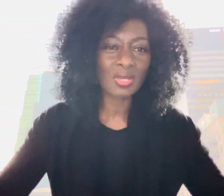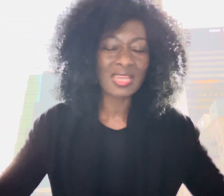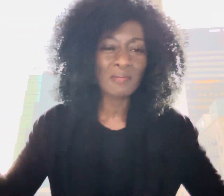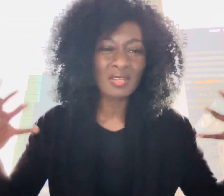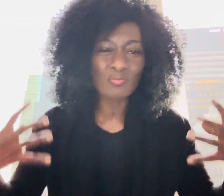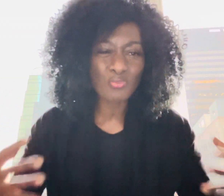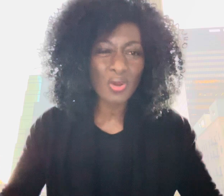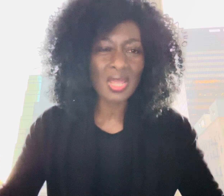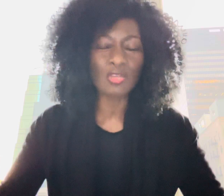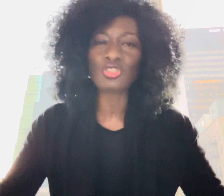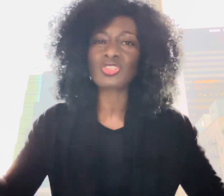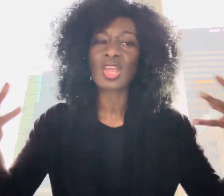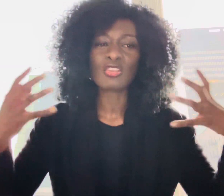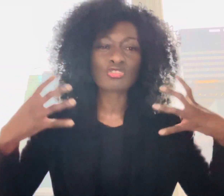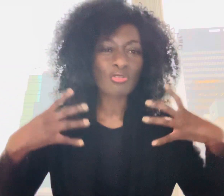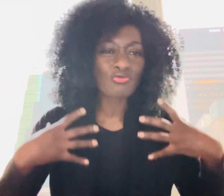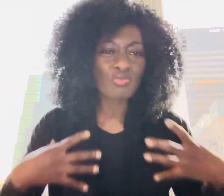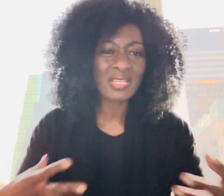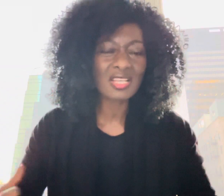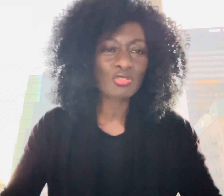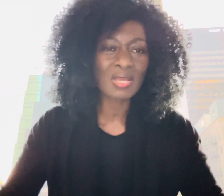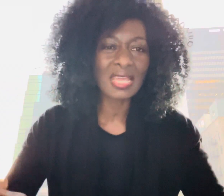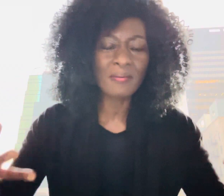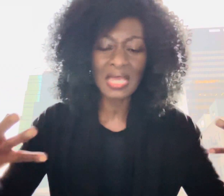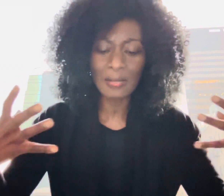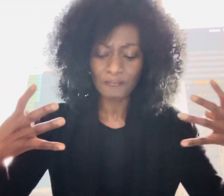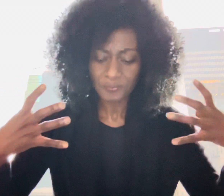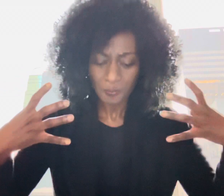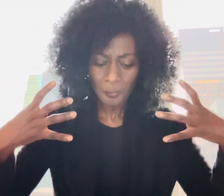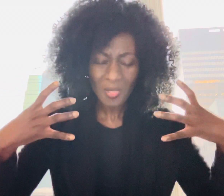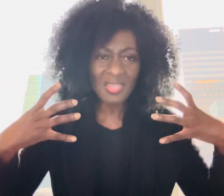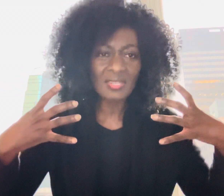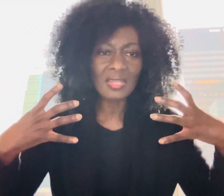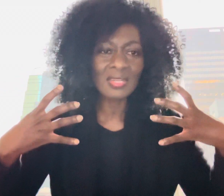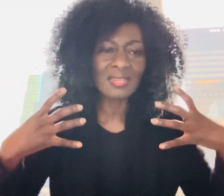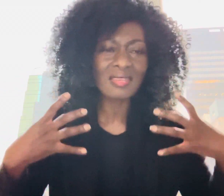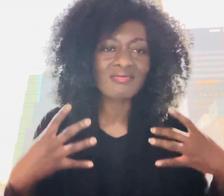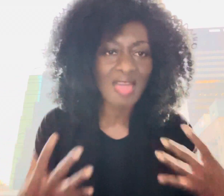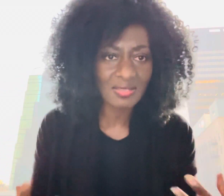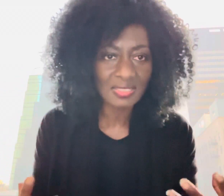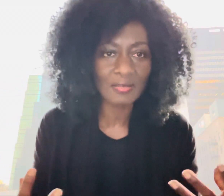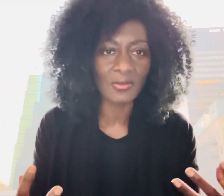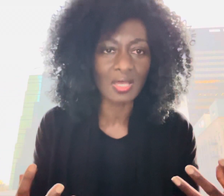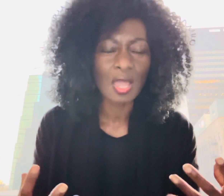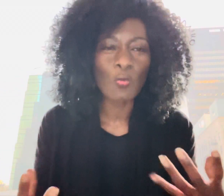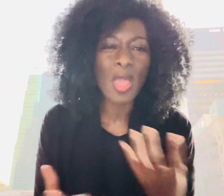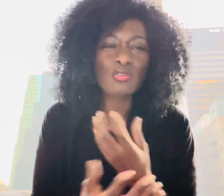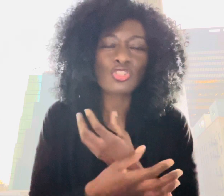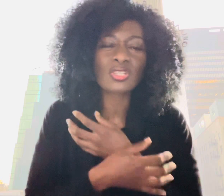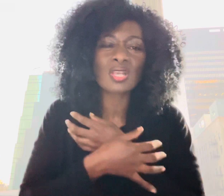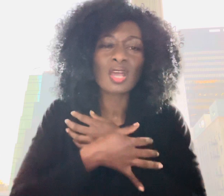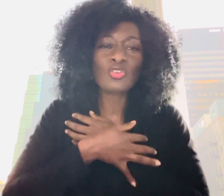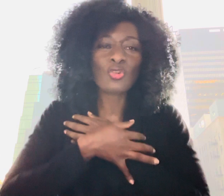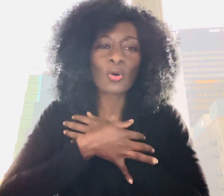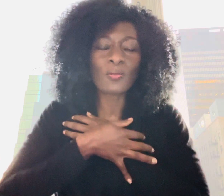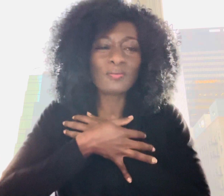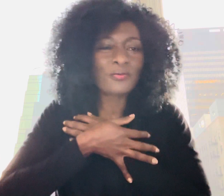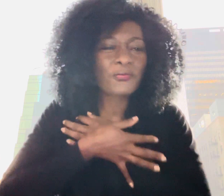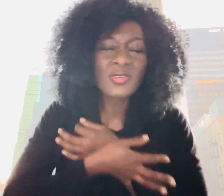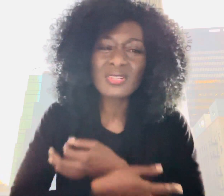him in prayer you just surrender to him in in in in thanksgiving where you just you know feel